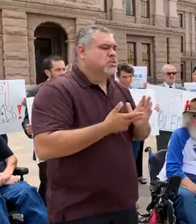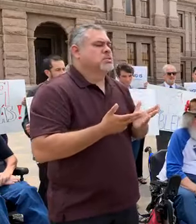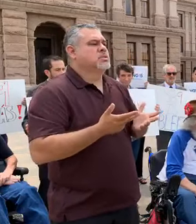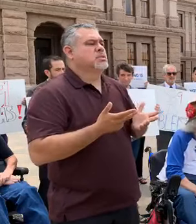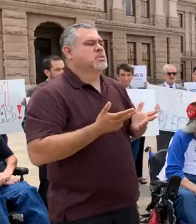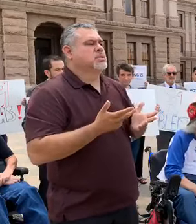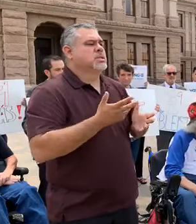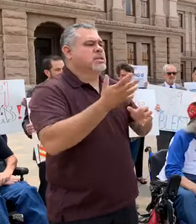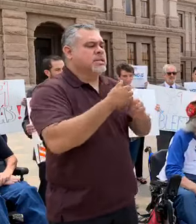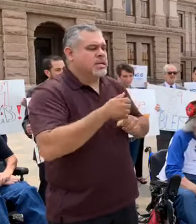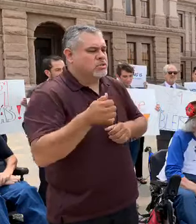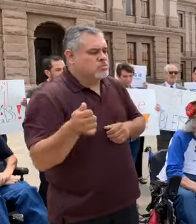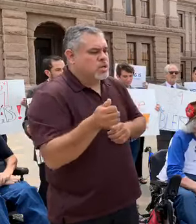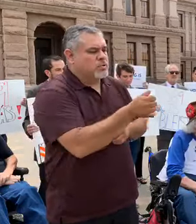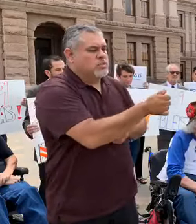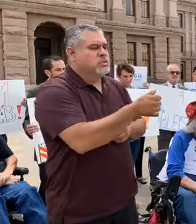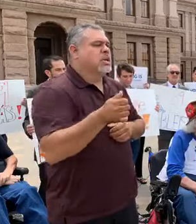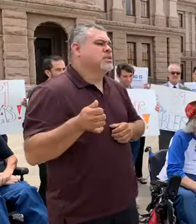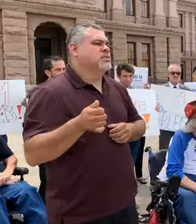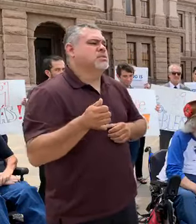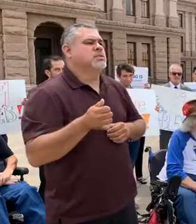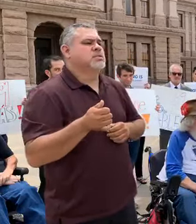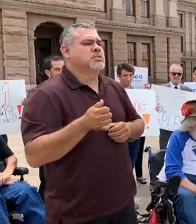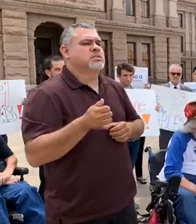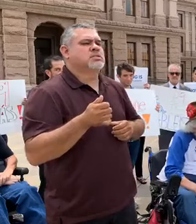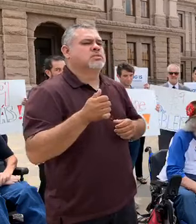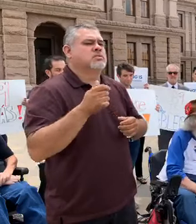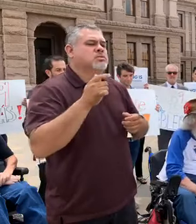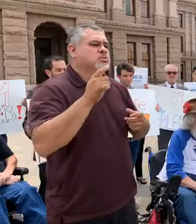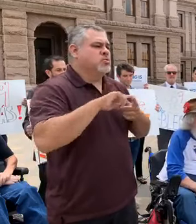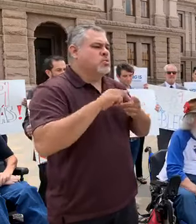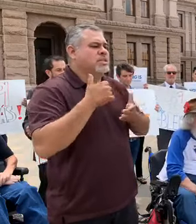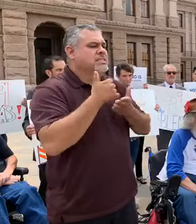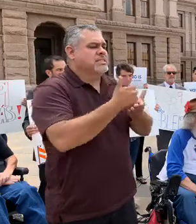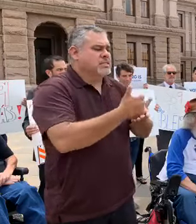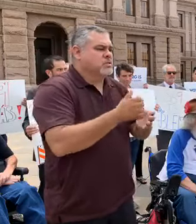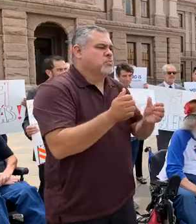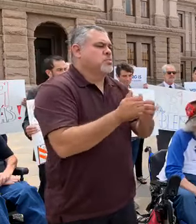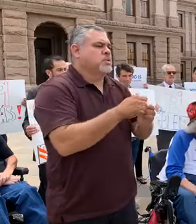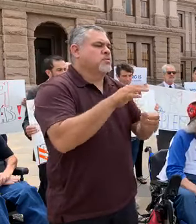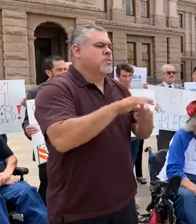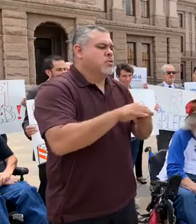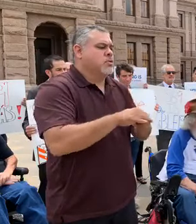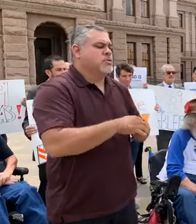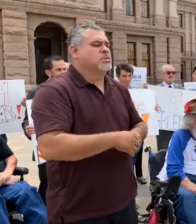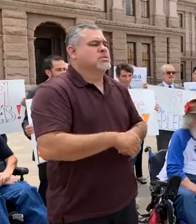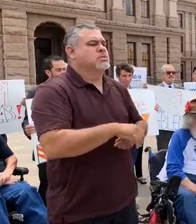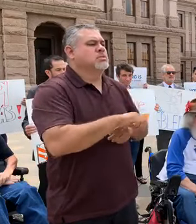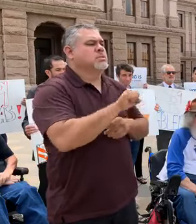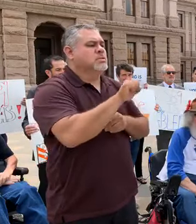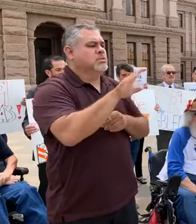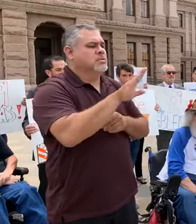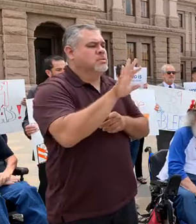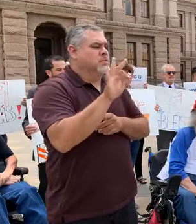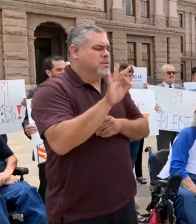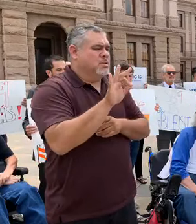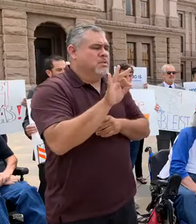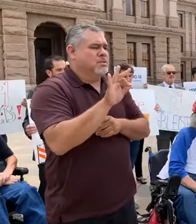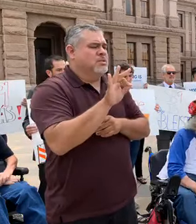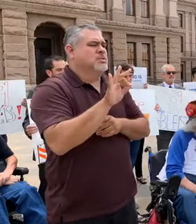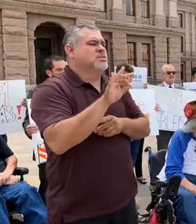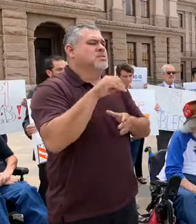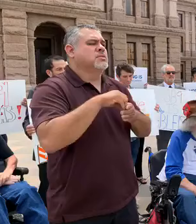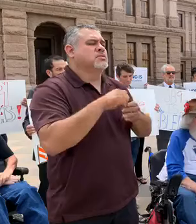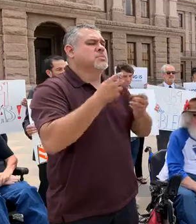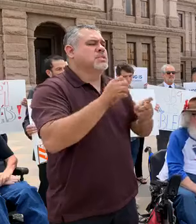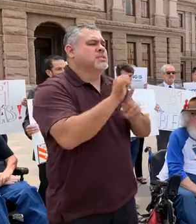transportation to or assistance in. Senate Bill 9 in many